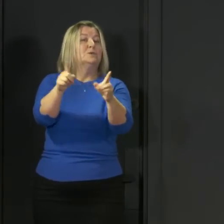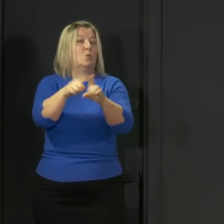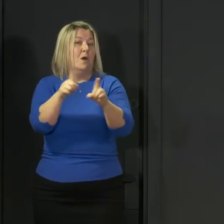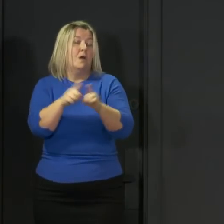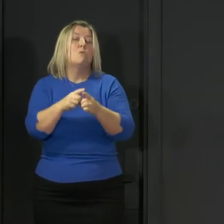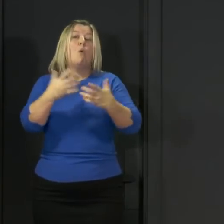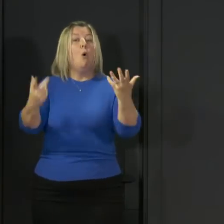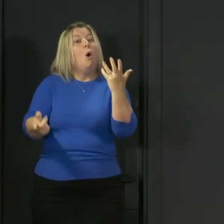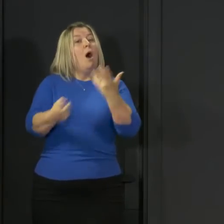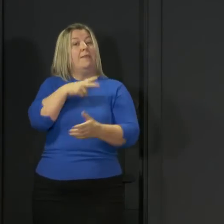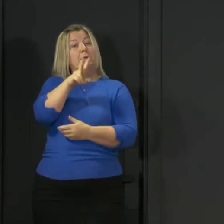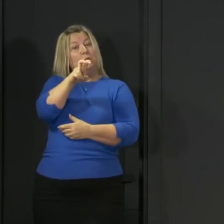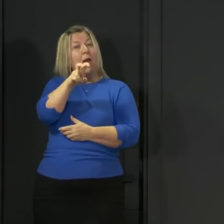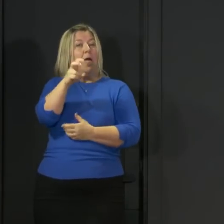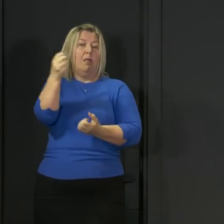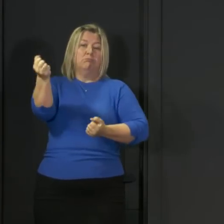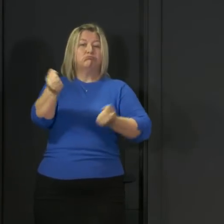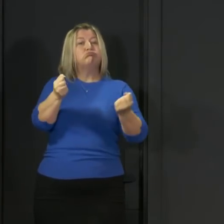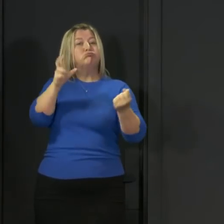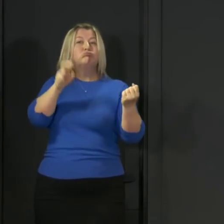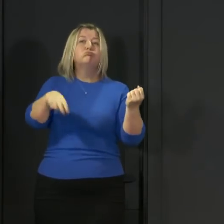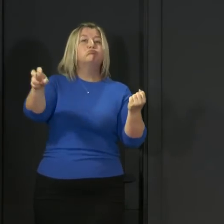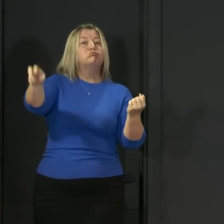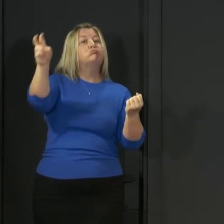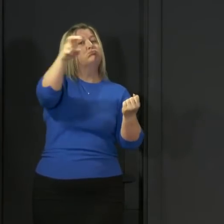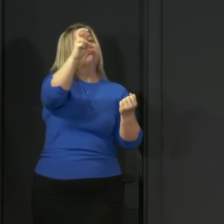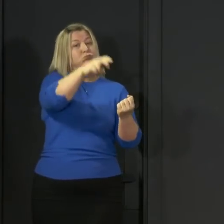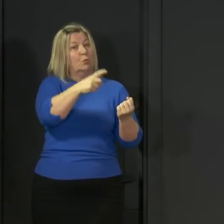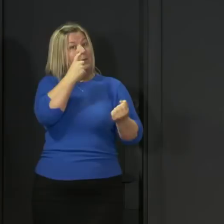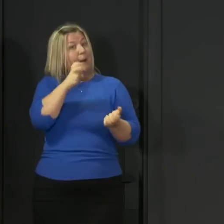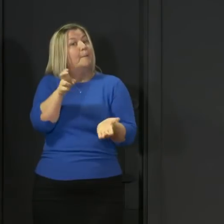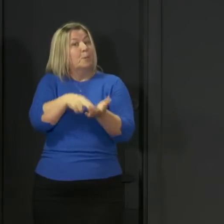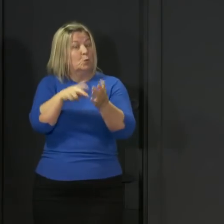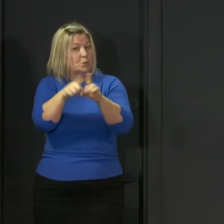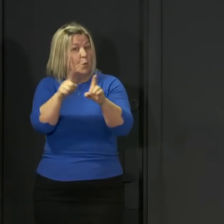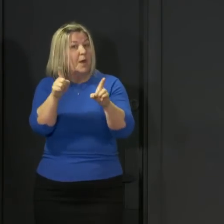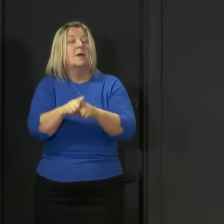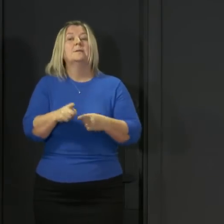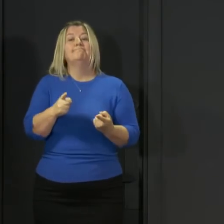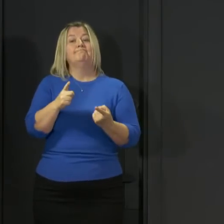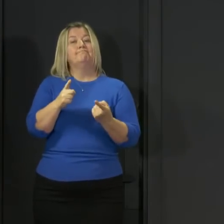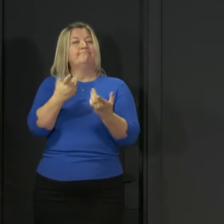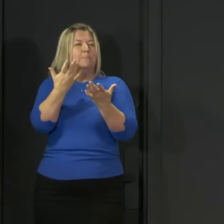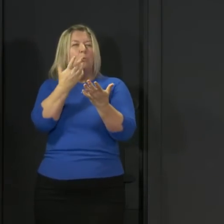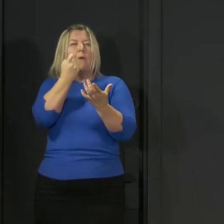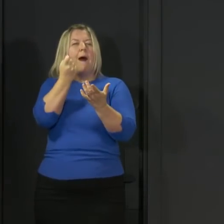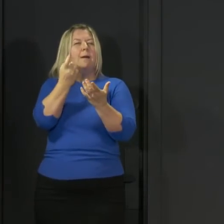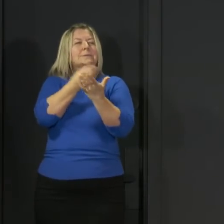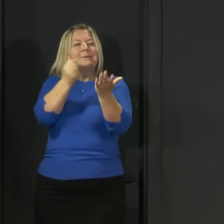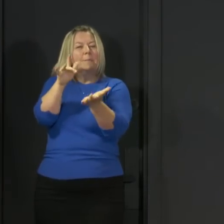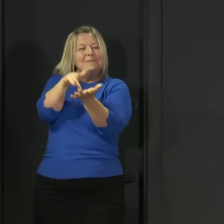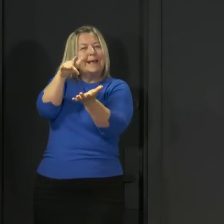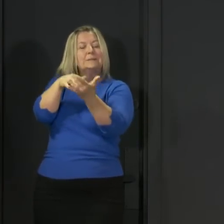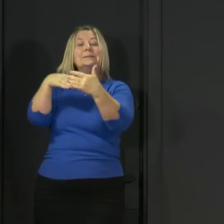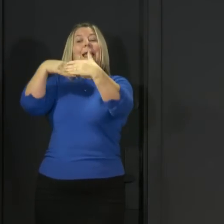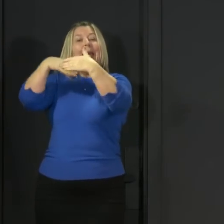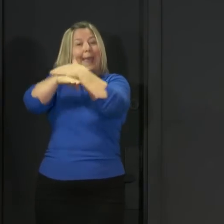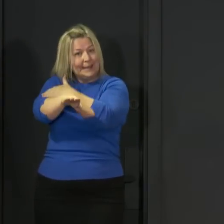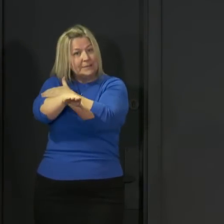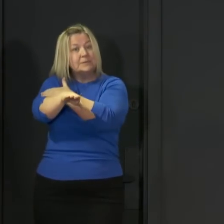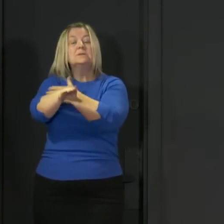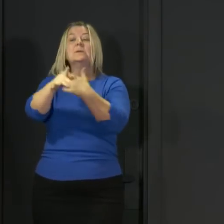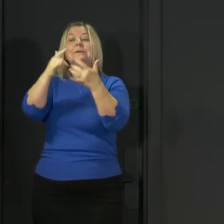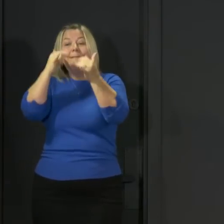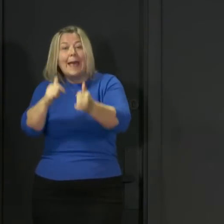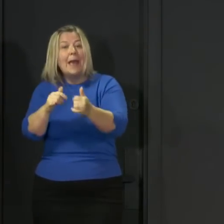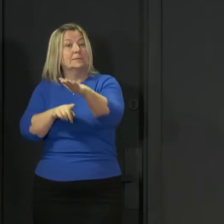so. Tests at drive-in centres have already been made available to over 65s, to key workers, for example, people in